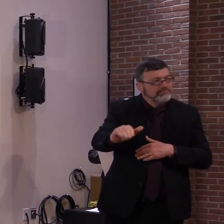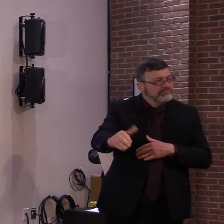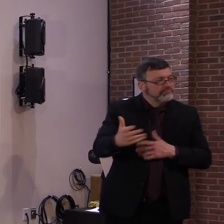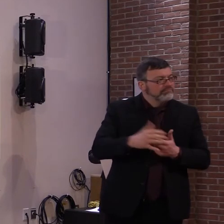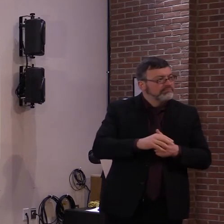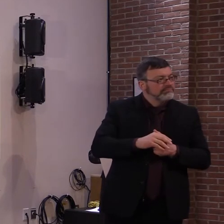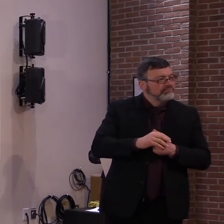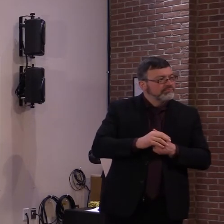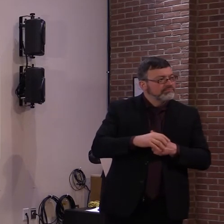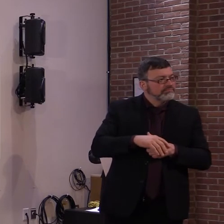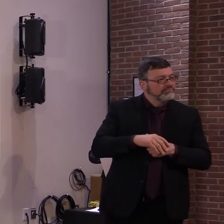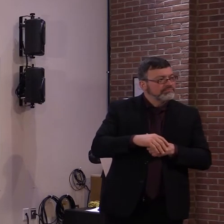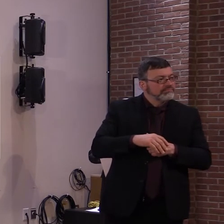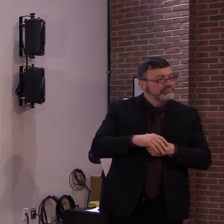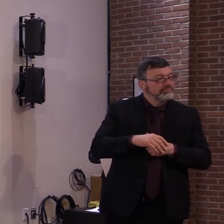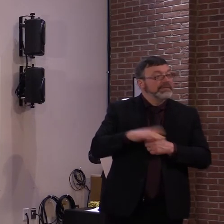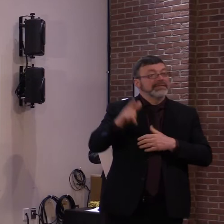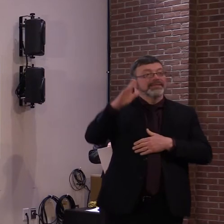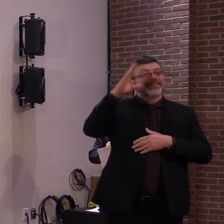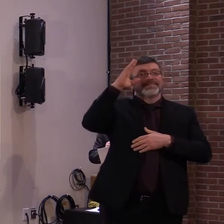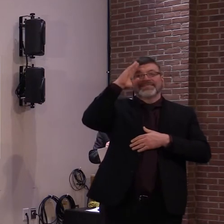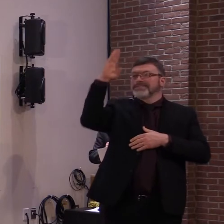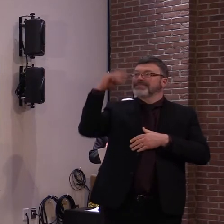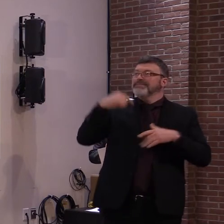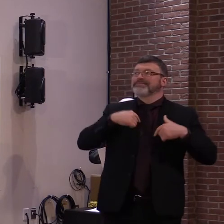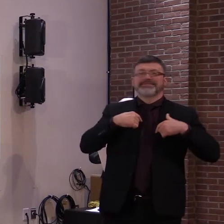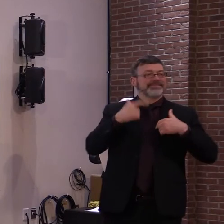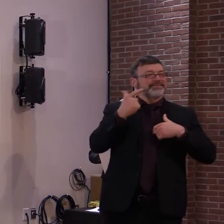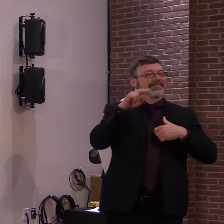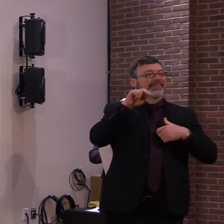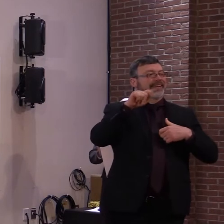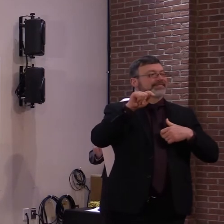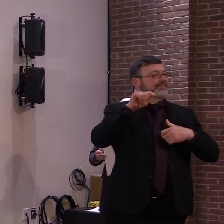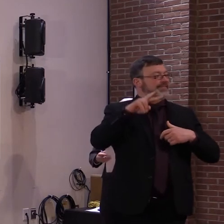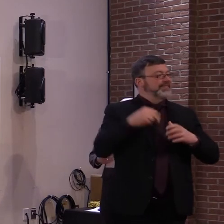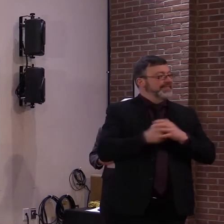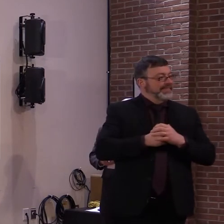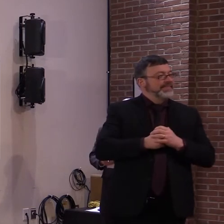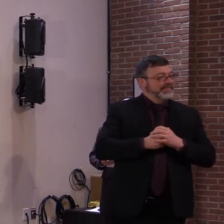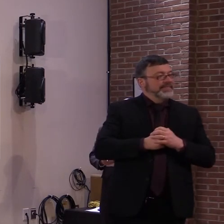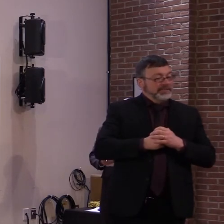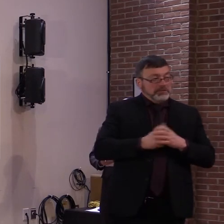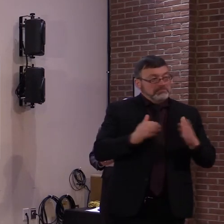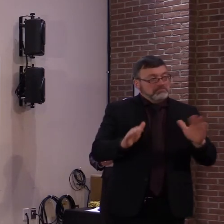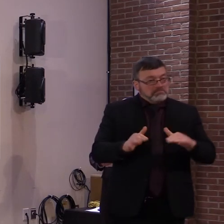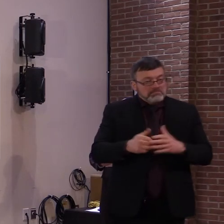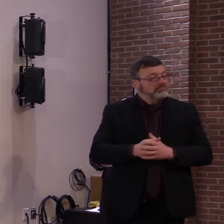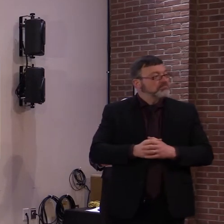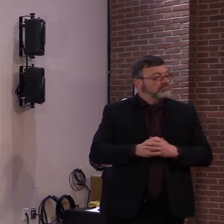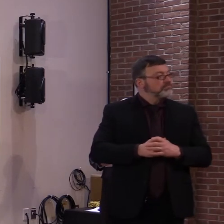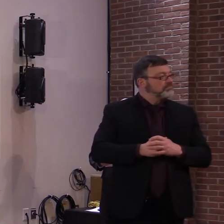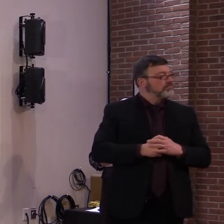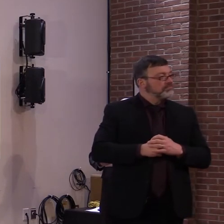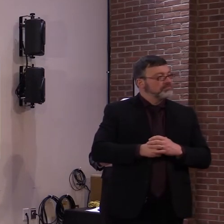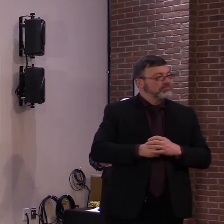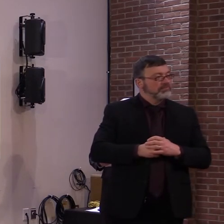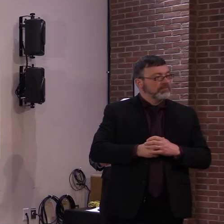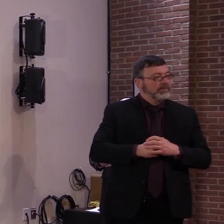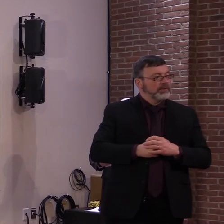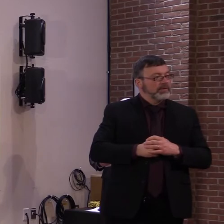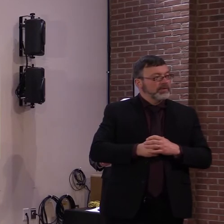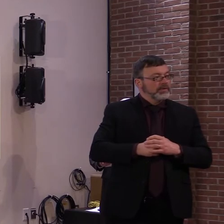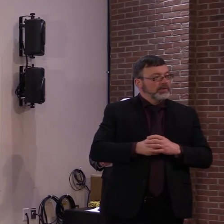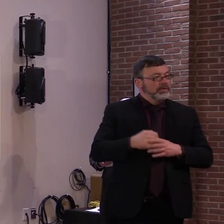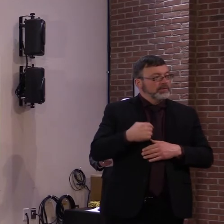Uh, hello. Go ahead, Andrew. Andrew. Um, I, I had a question, uh,